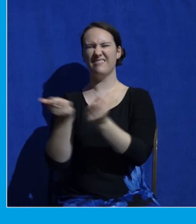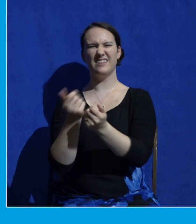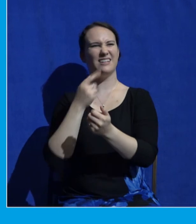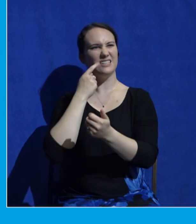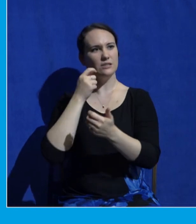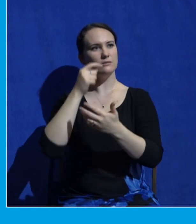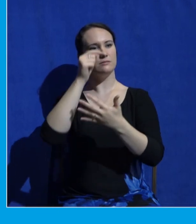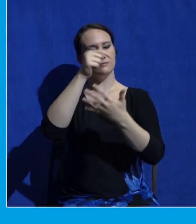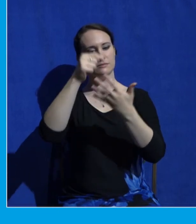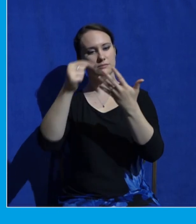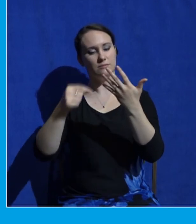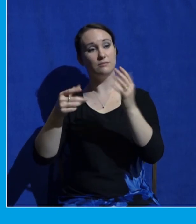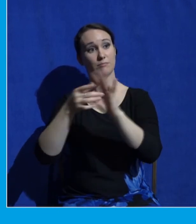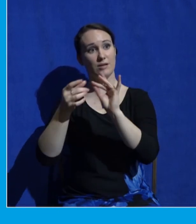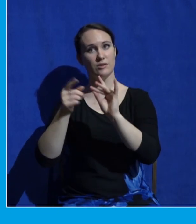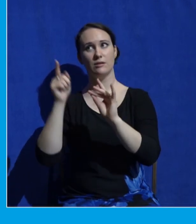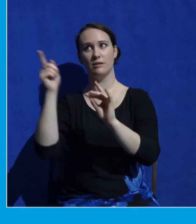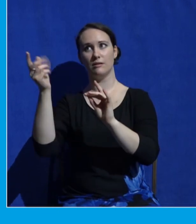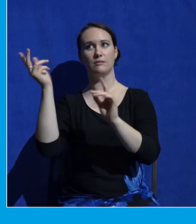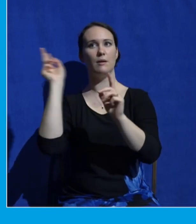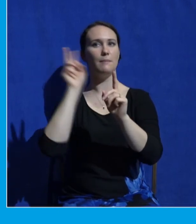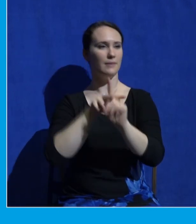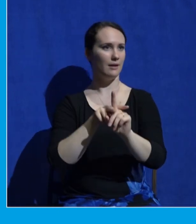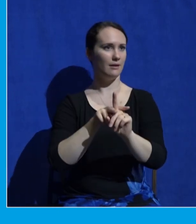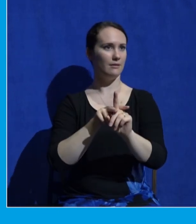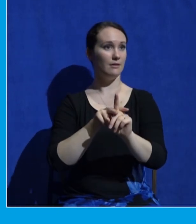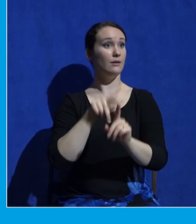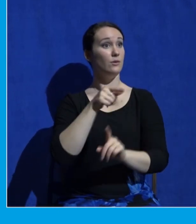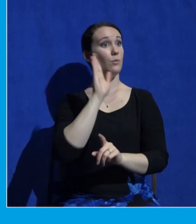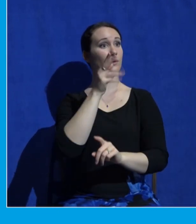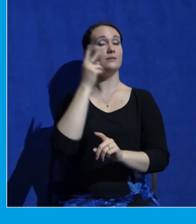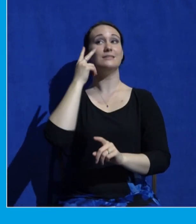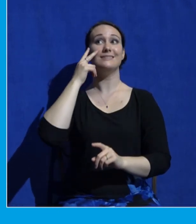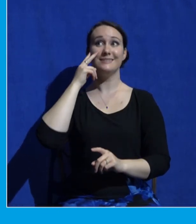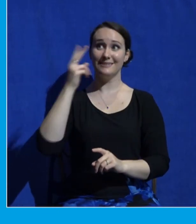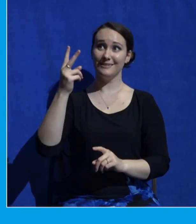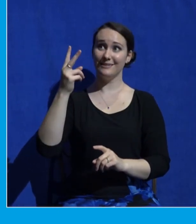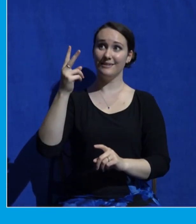you see his identity and you realize your destiny